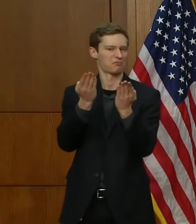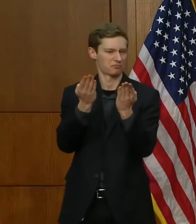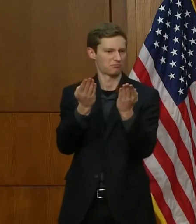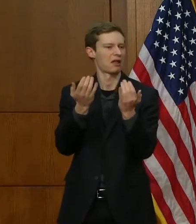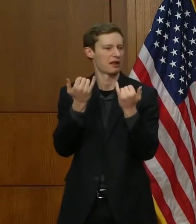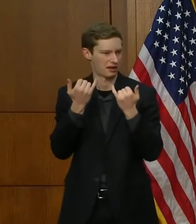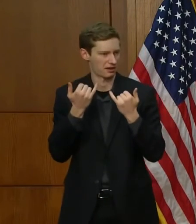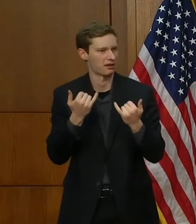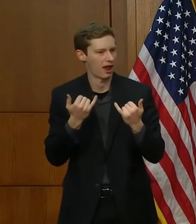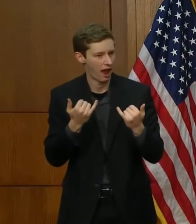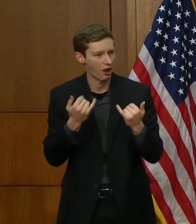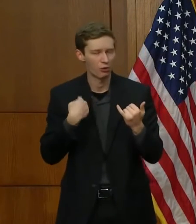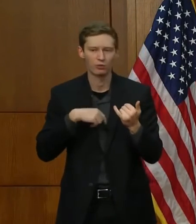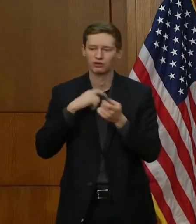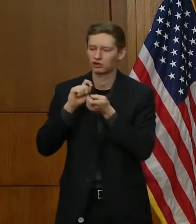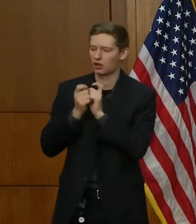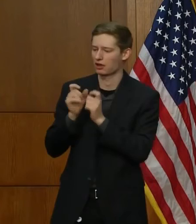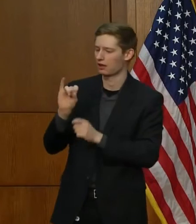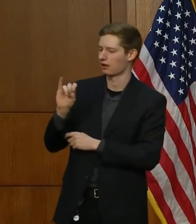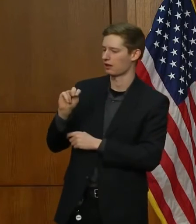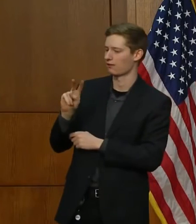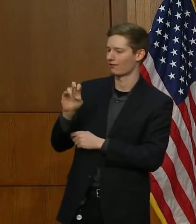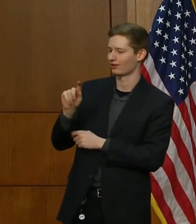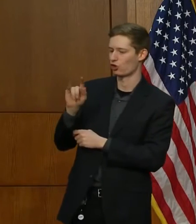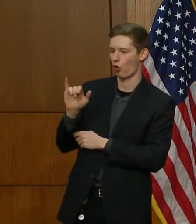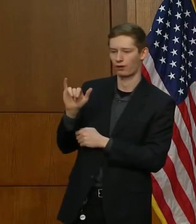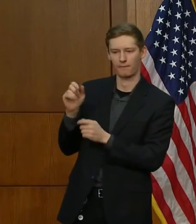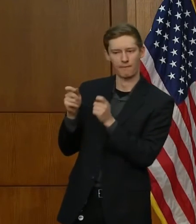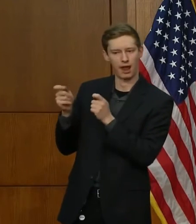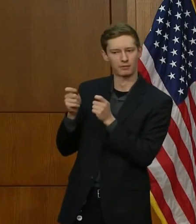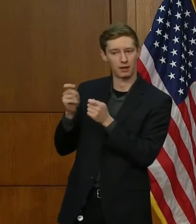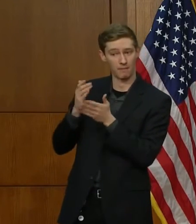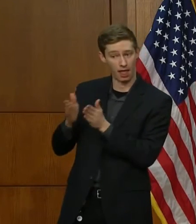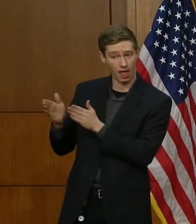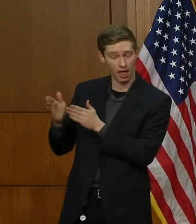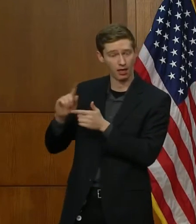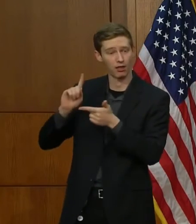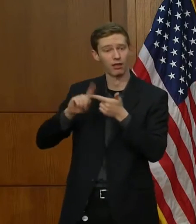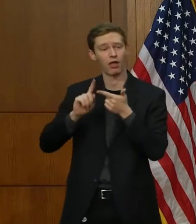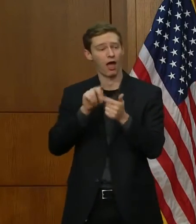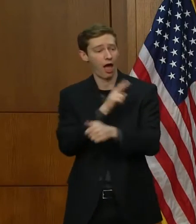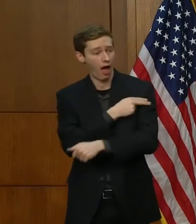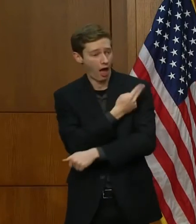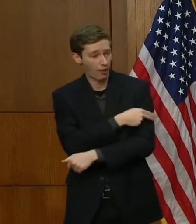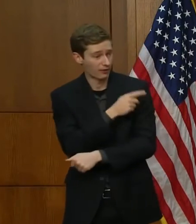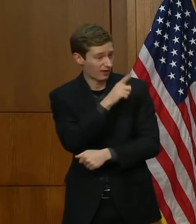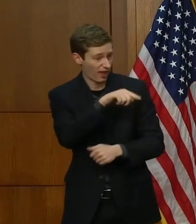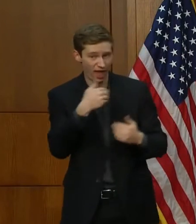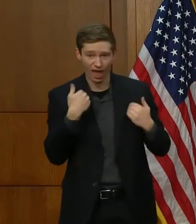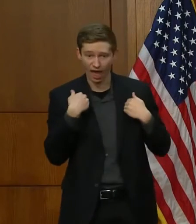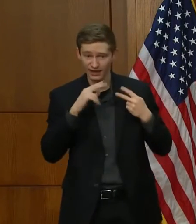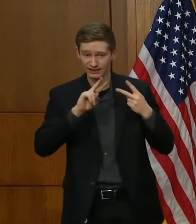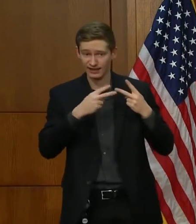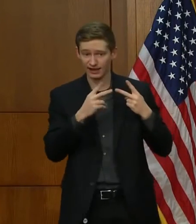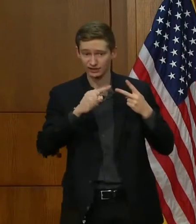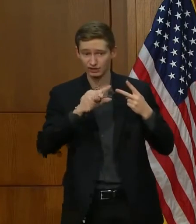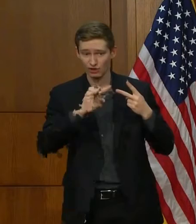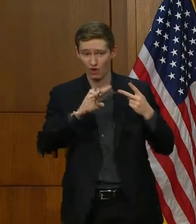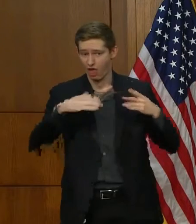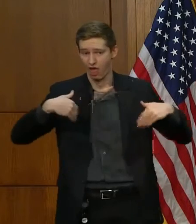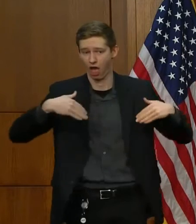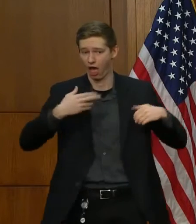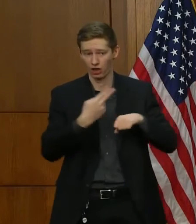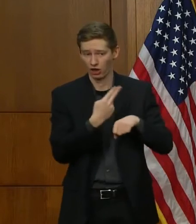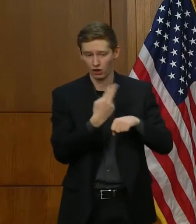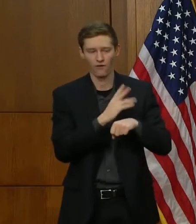inventory management plans. We worked with hospitals that had second doses they couldn't use yet and shifted those